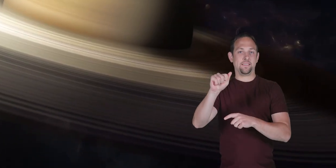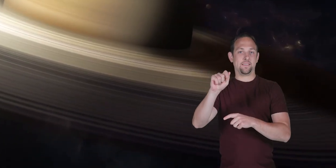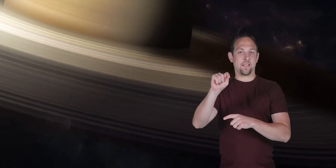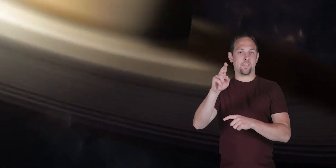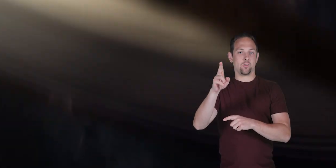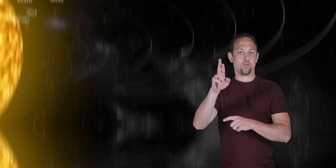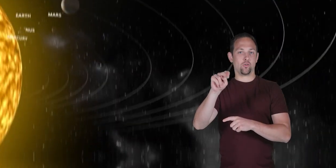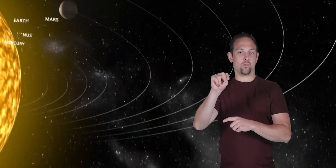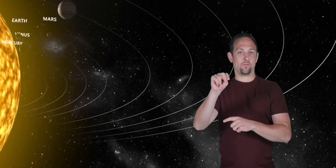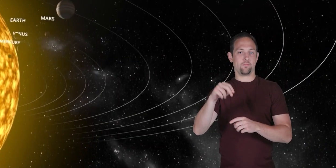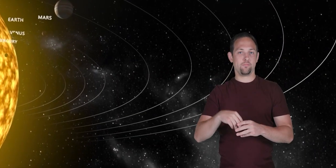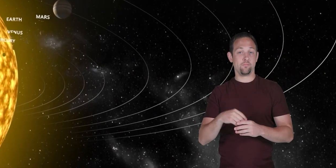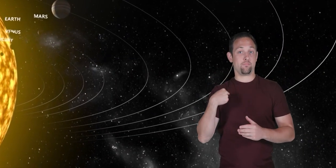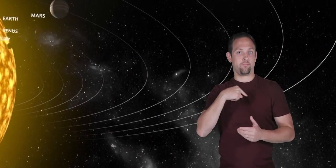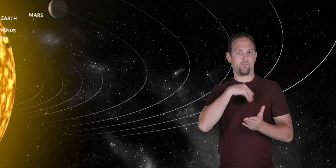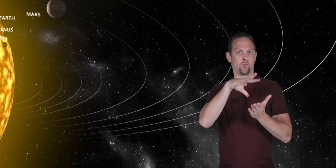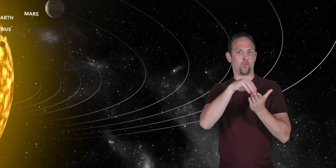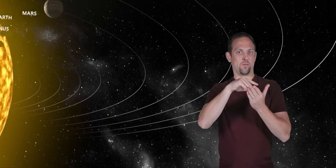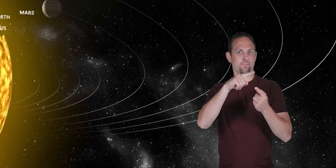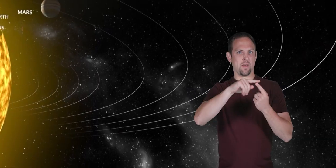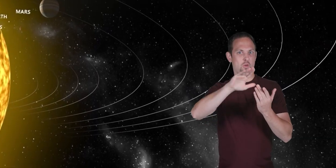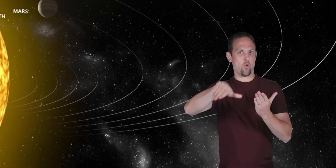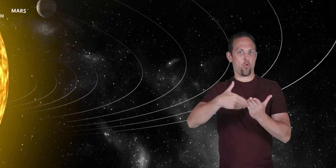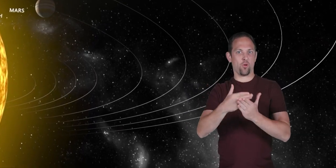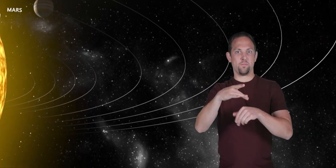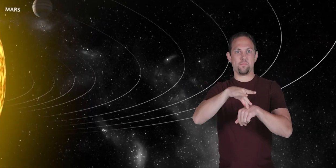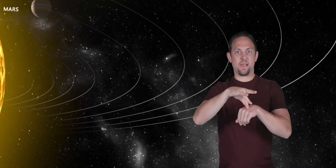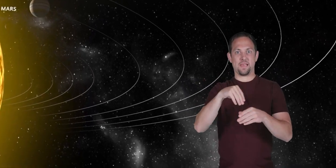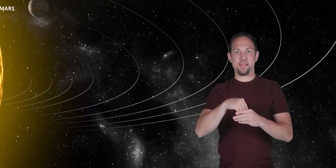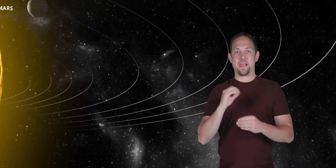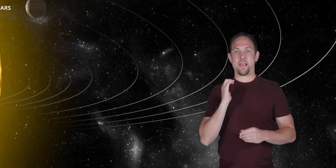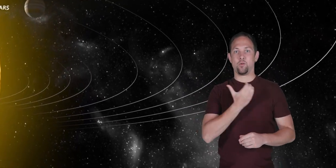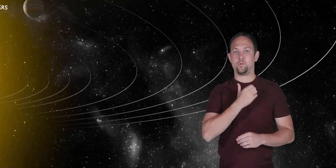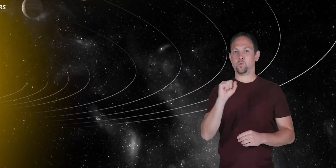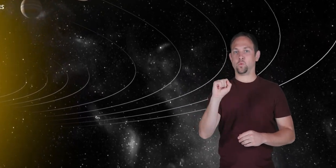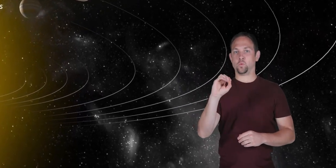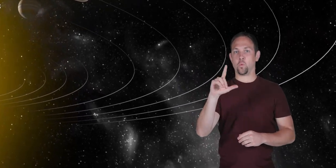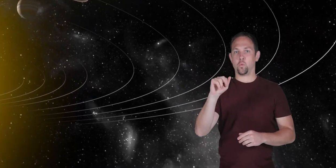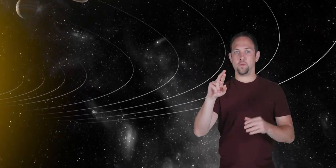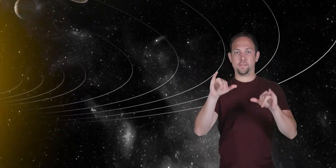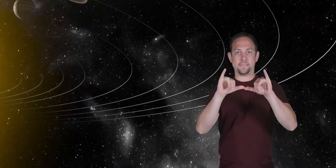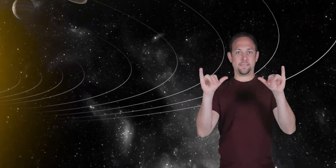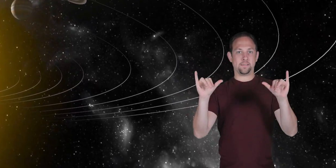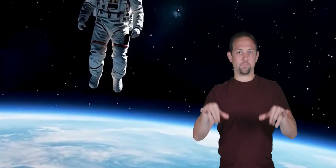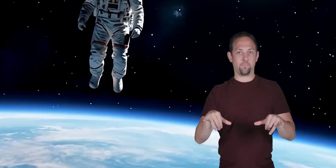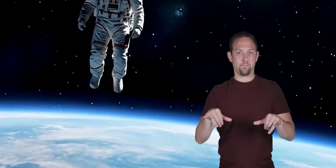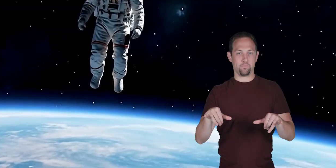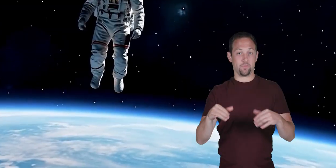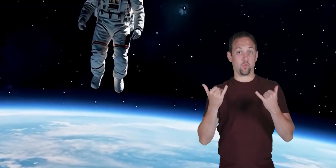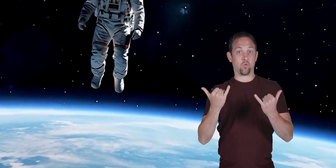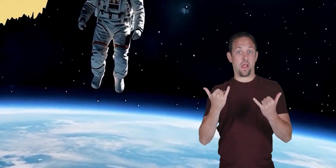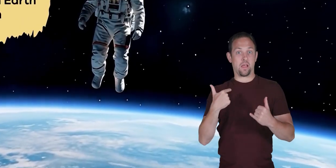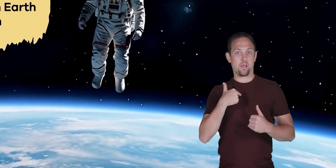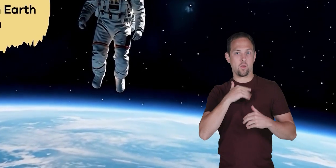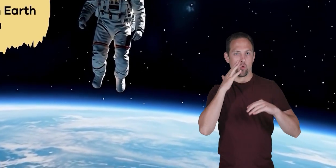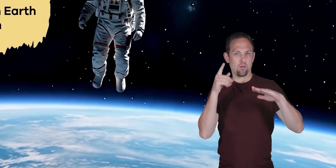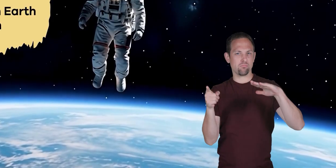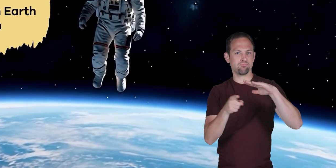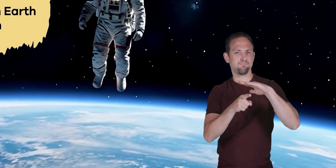Saturn we are learning about all of the planets in our solar system today we are sauntering across